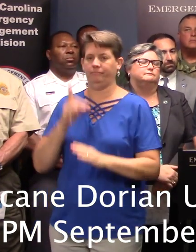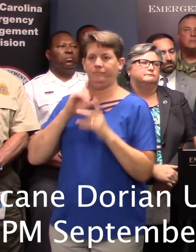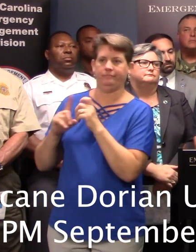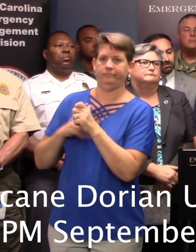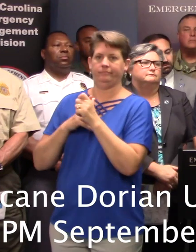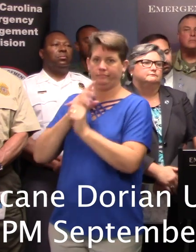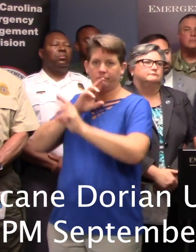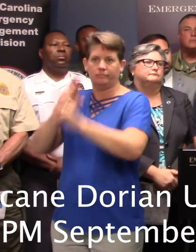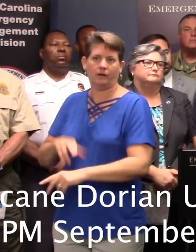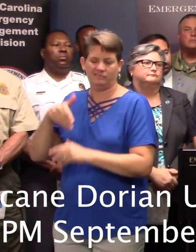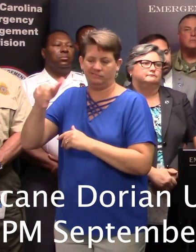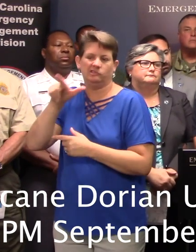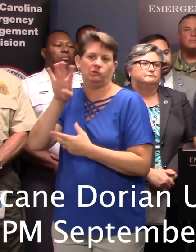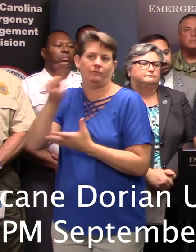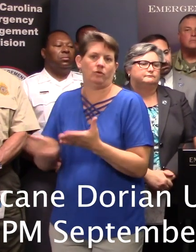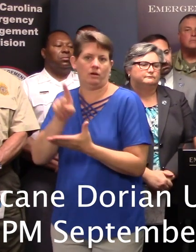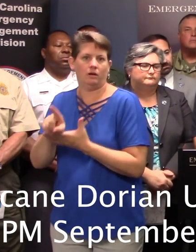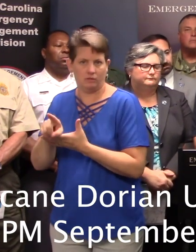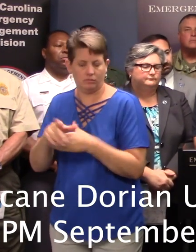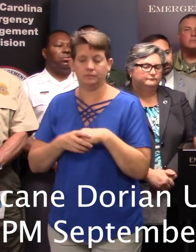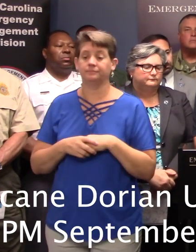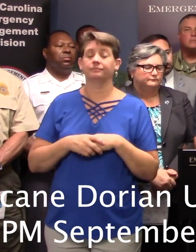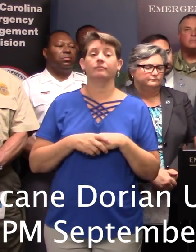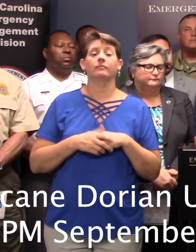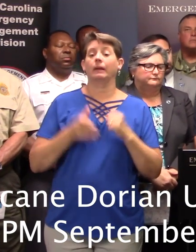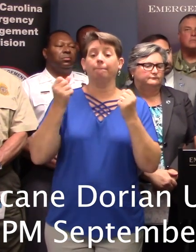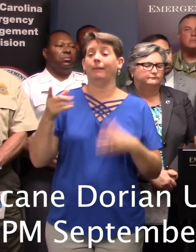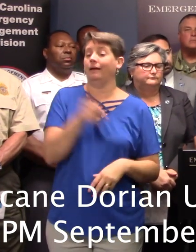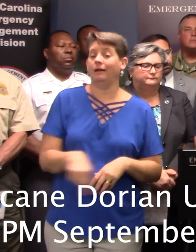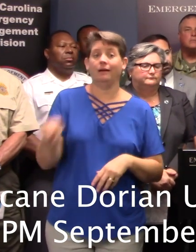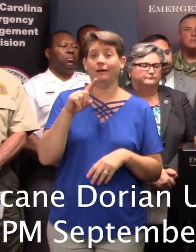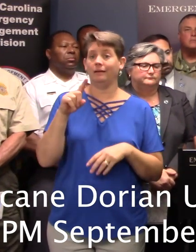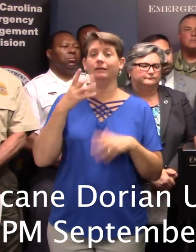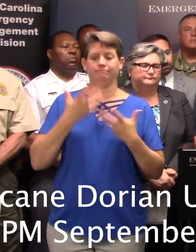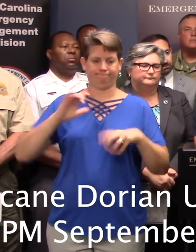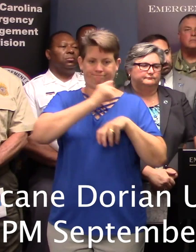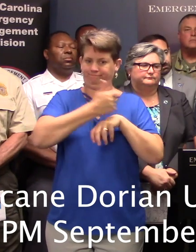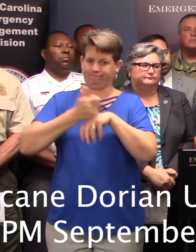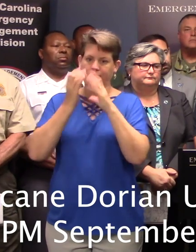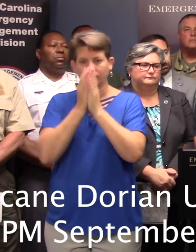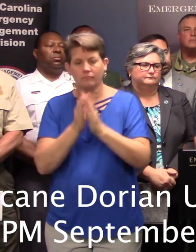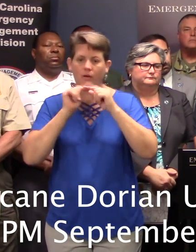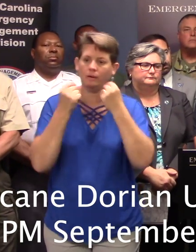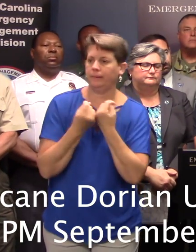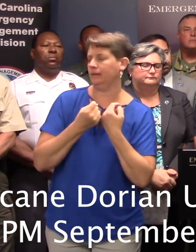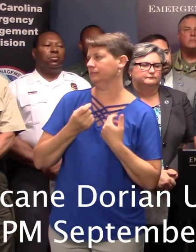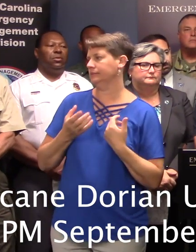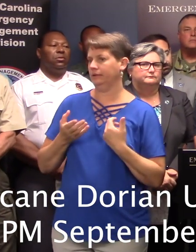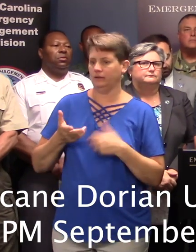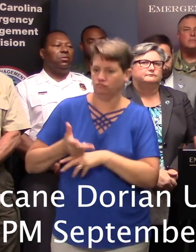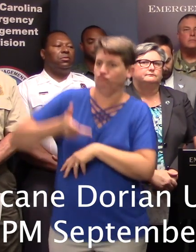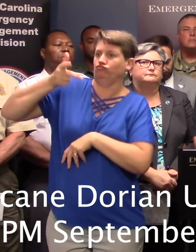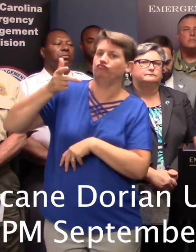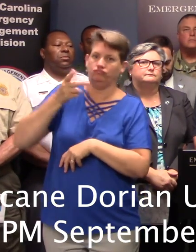over the next 24 hours. As a part of that, many counties have already pre-positioned boat teams and high-water vehicles in